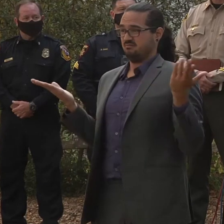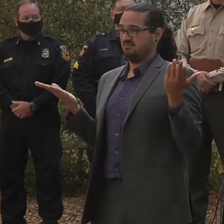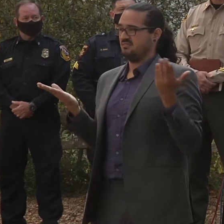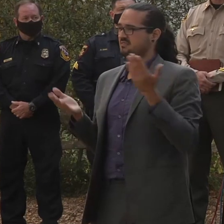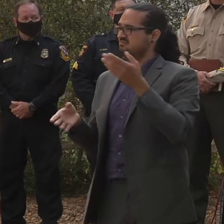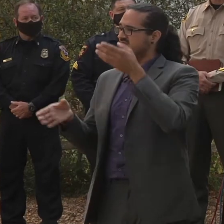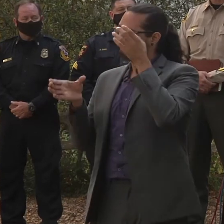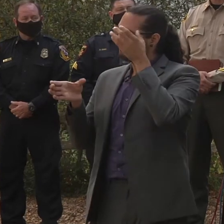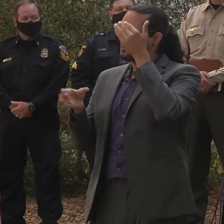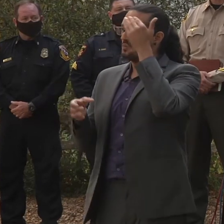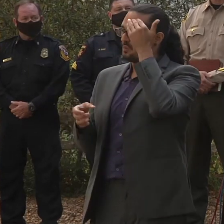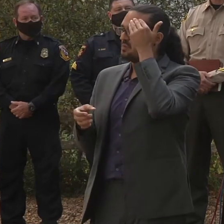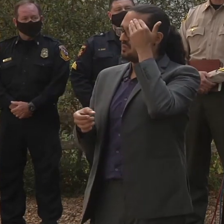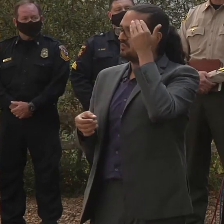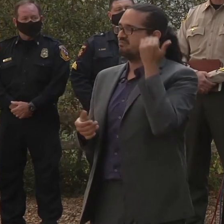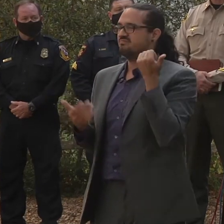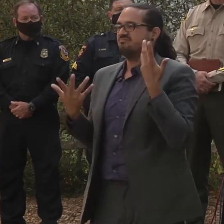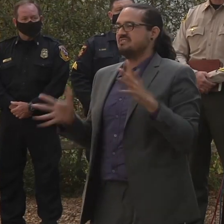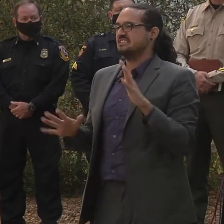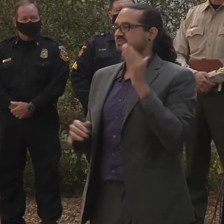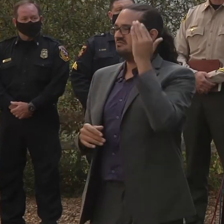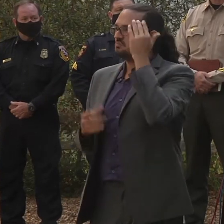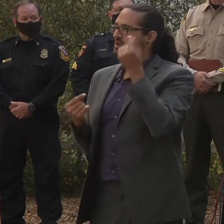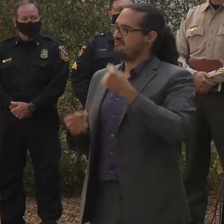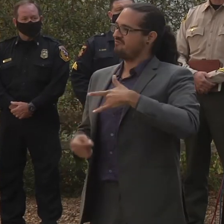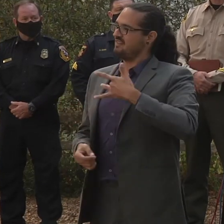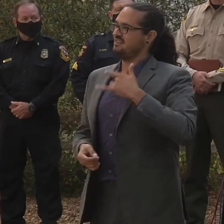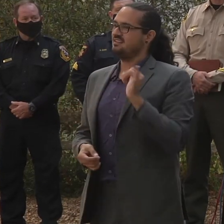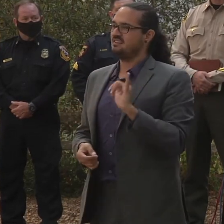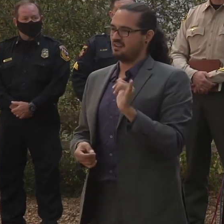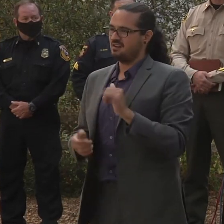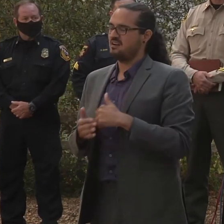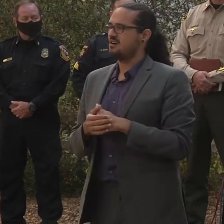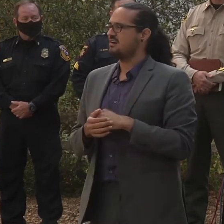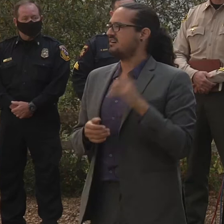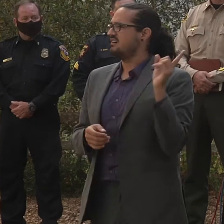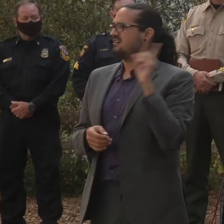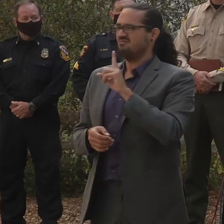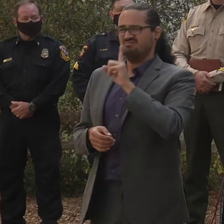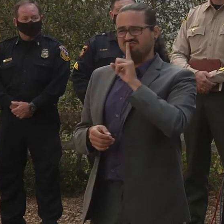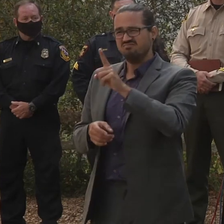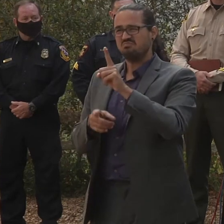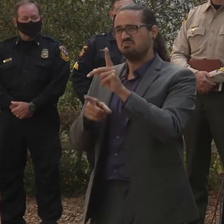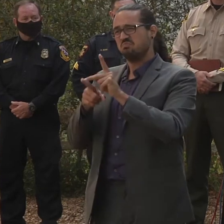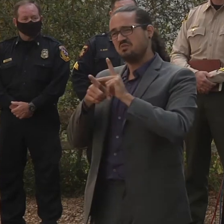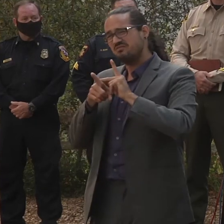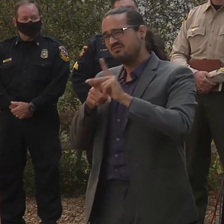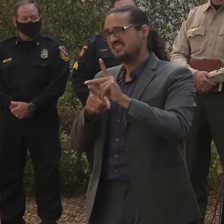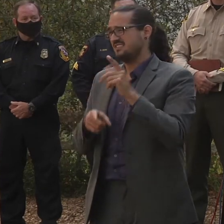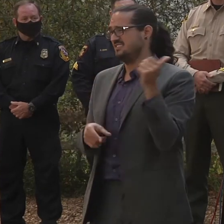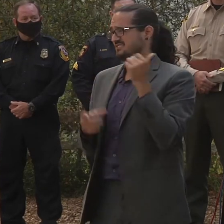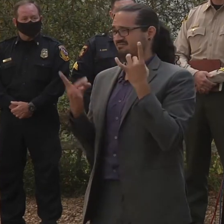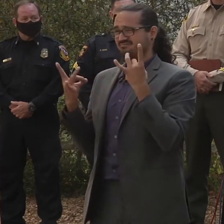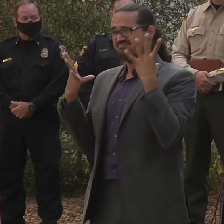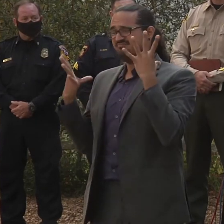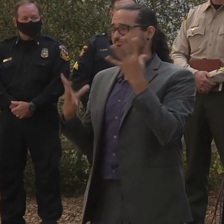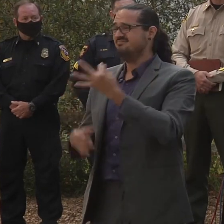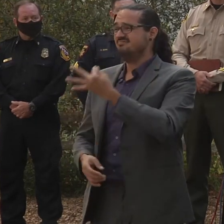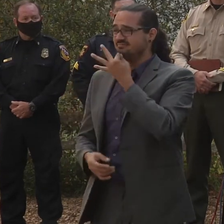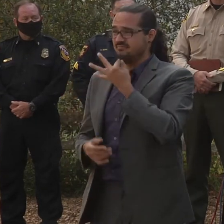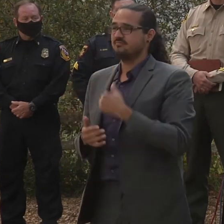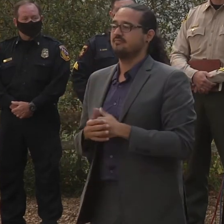know what it is. These are first-rate professionals. I think that the progress that has been made